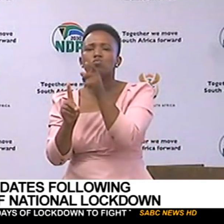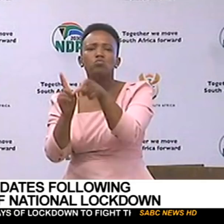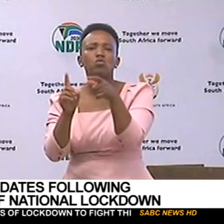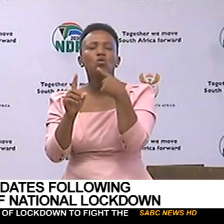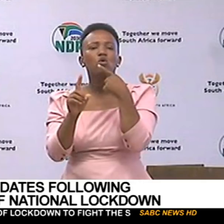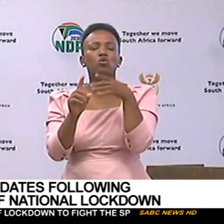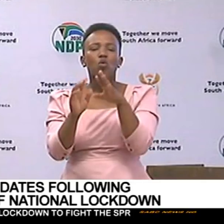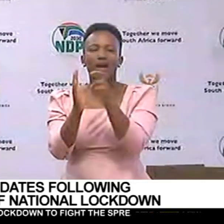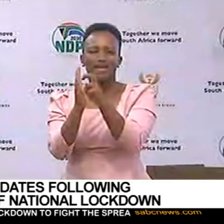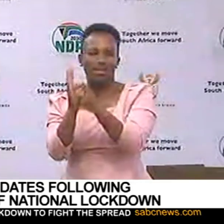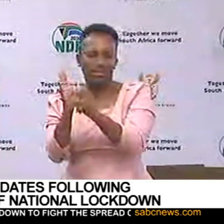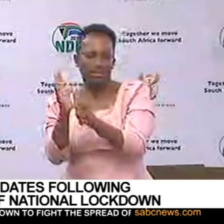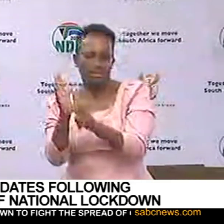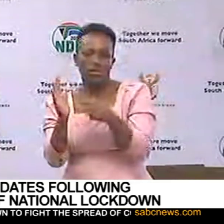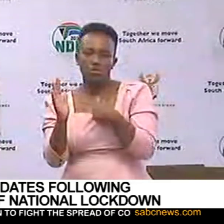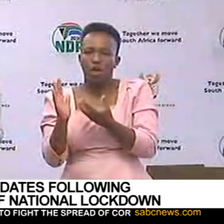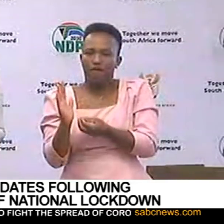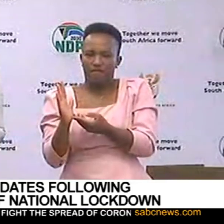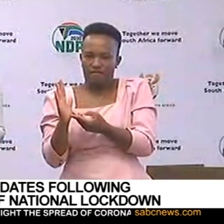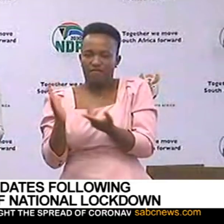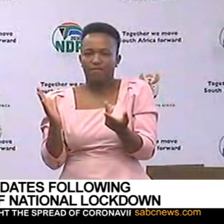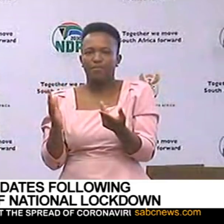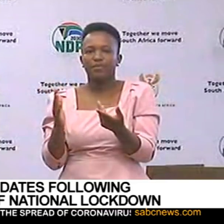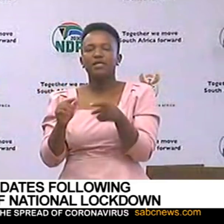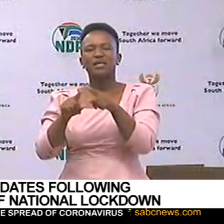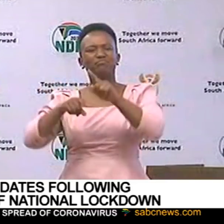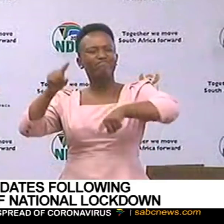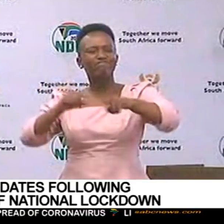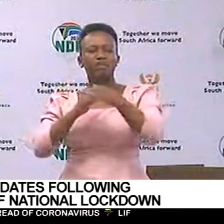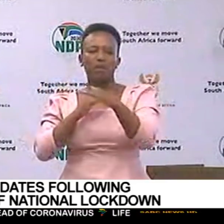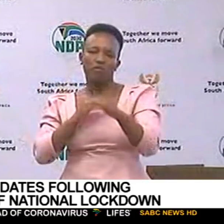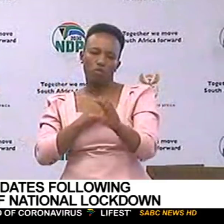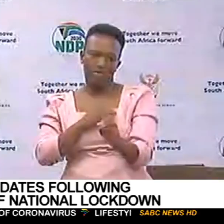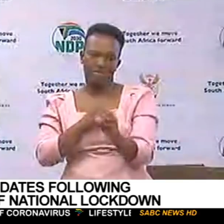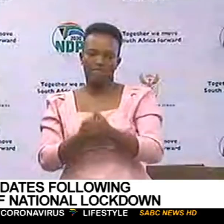existing legislations that we must look at and the platforms thereof.